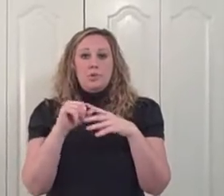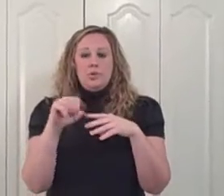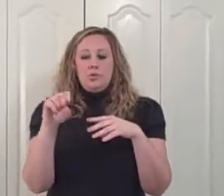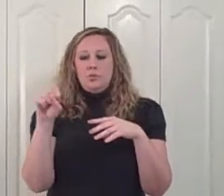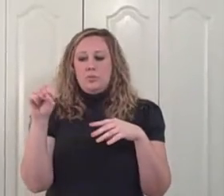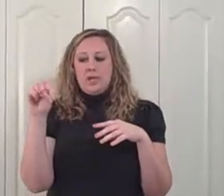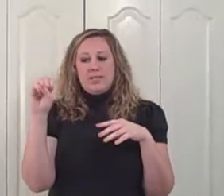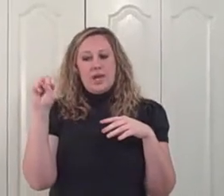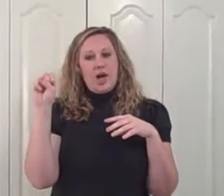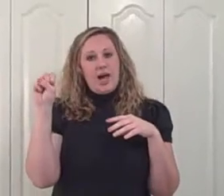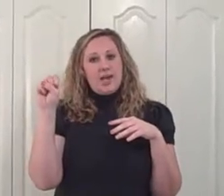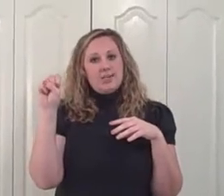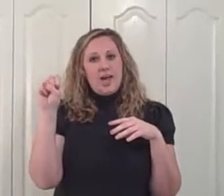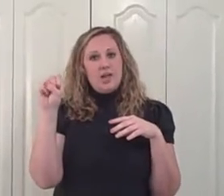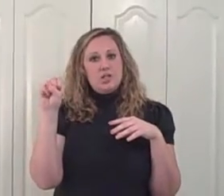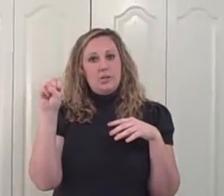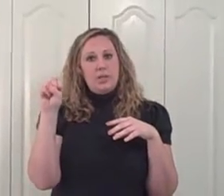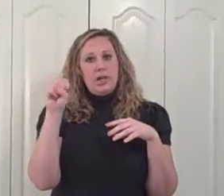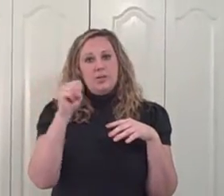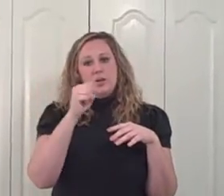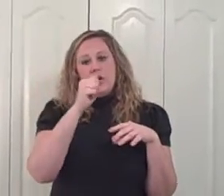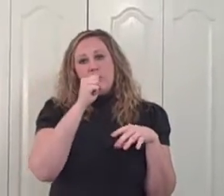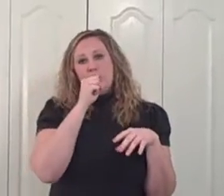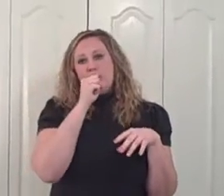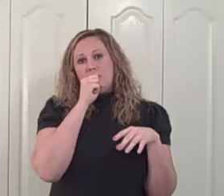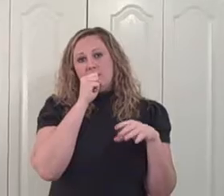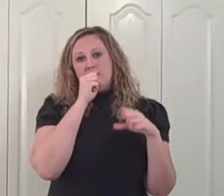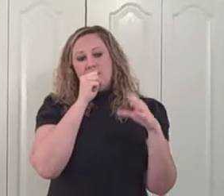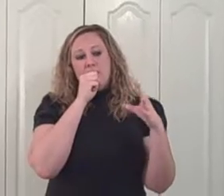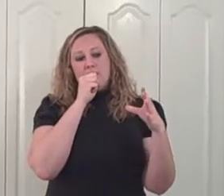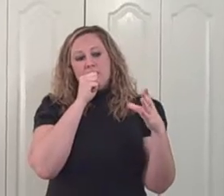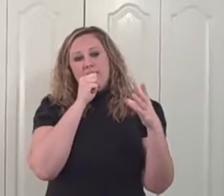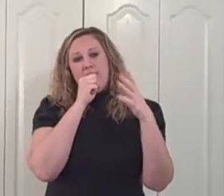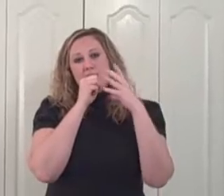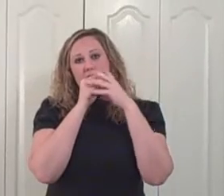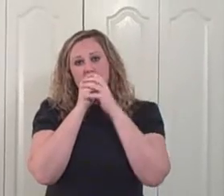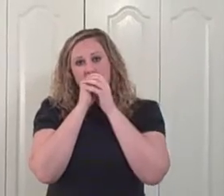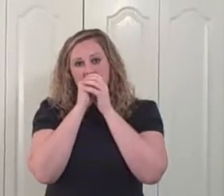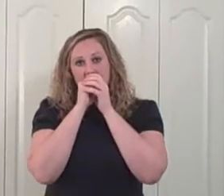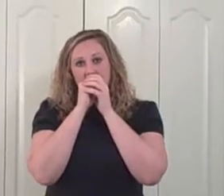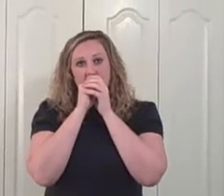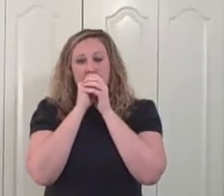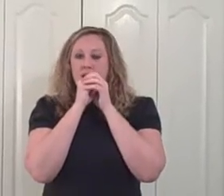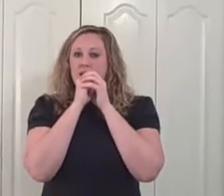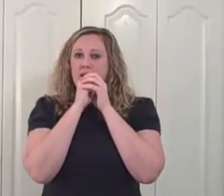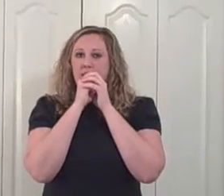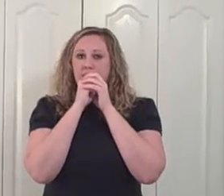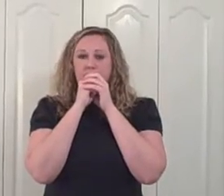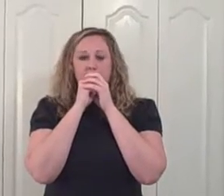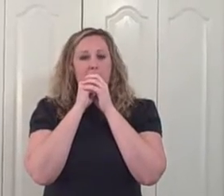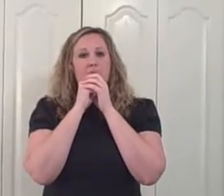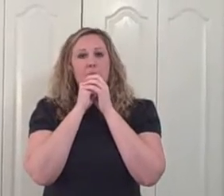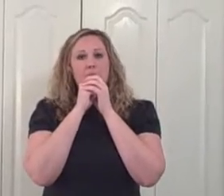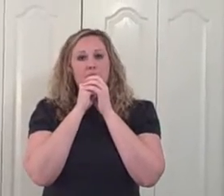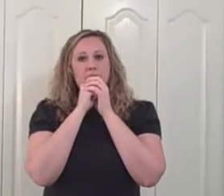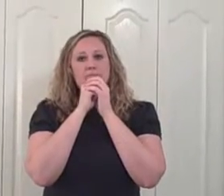Balloon, we're going to take our F hand shape again, put it towards our mouth, left hand covering it, and act like we're blowing up a balloon.